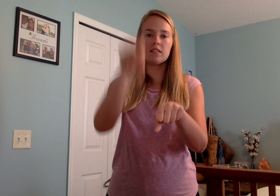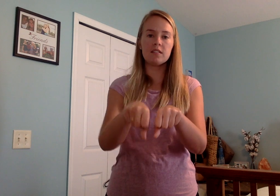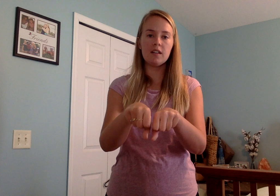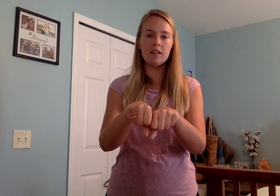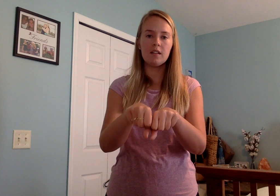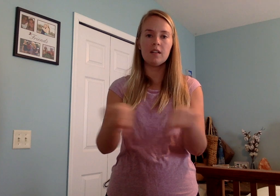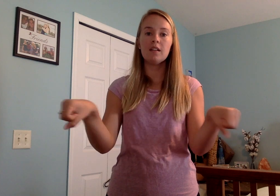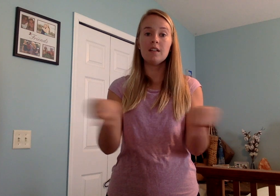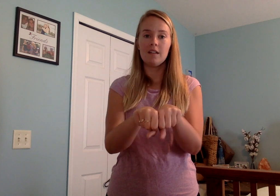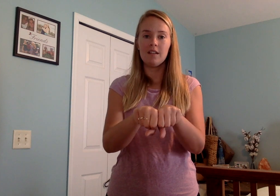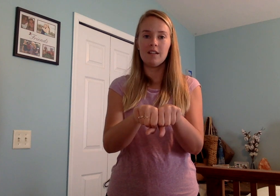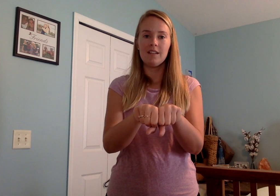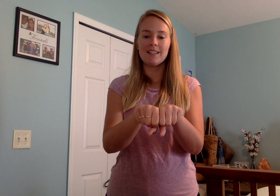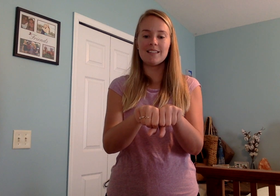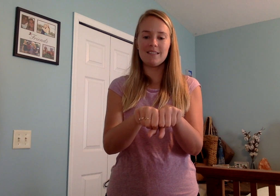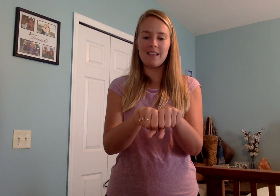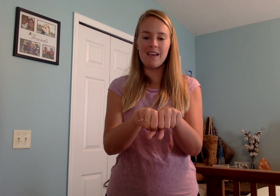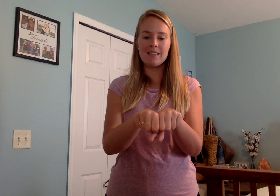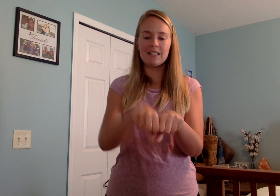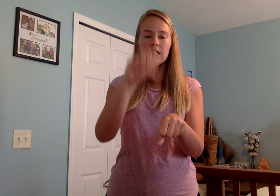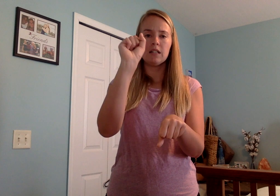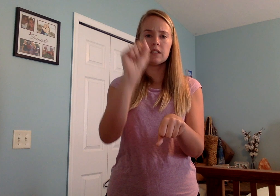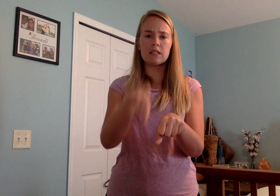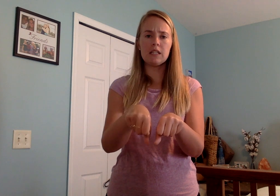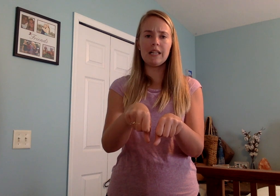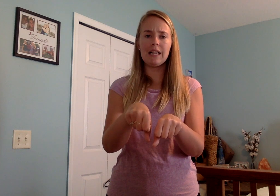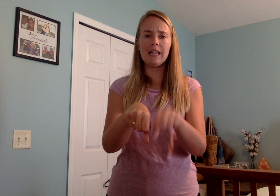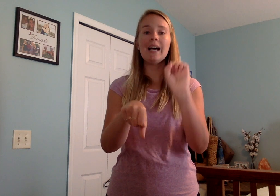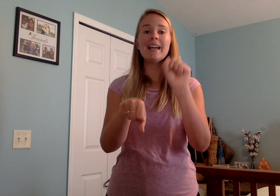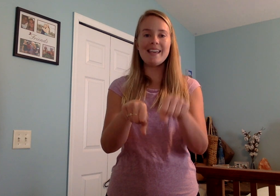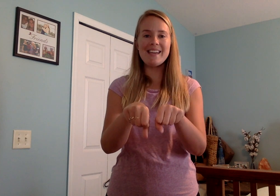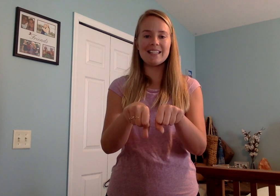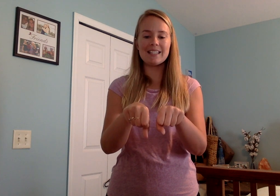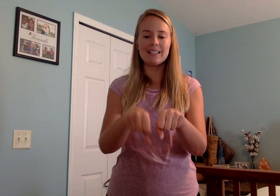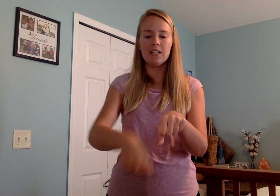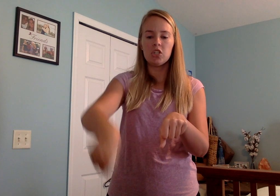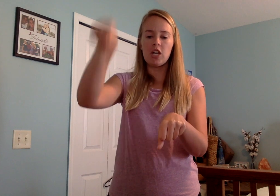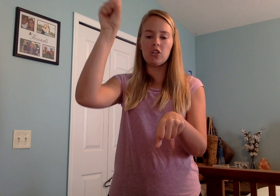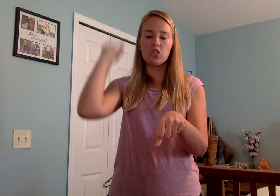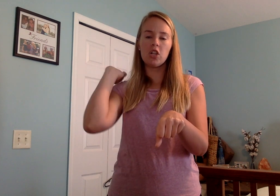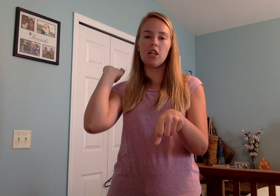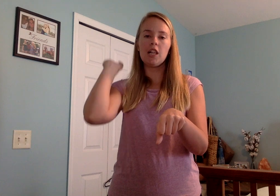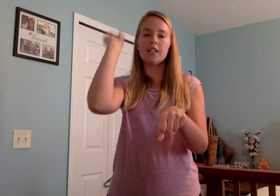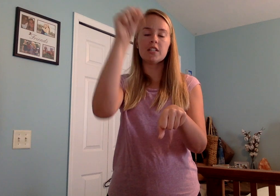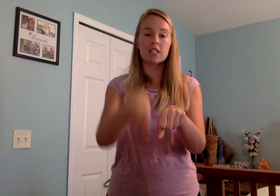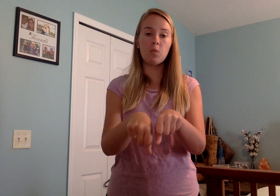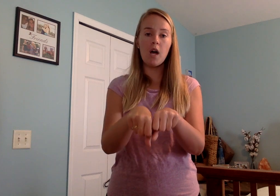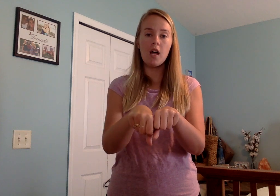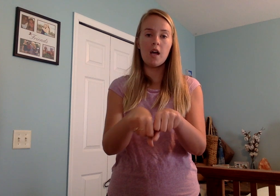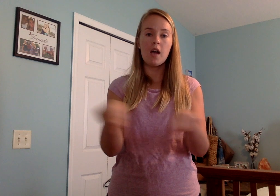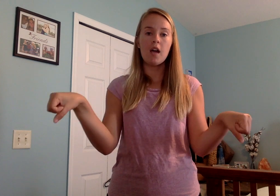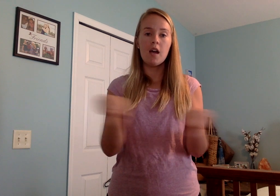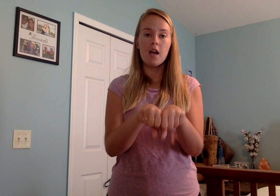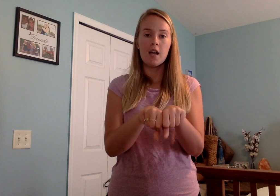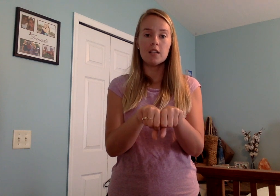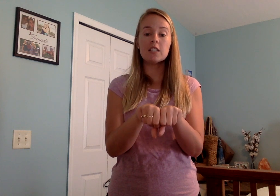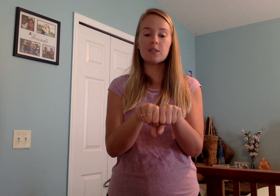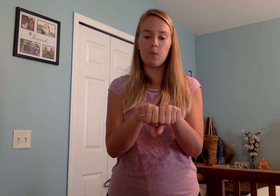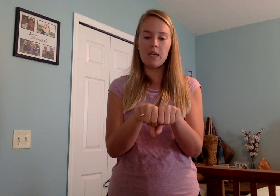st, state. Sl-eat, change sl to sw, sweet.